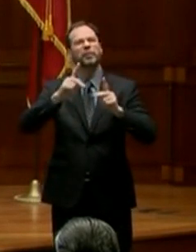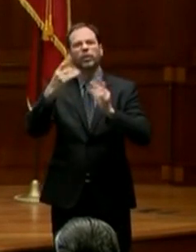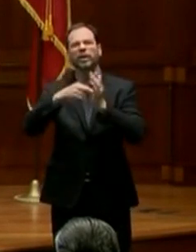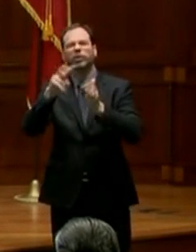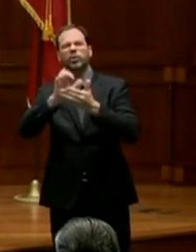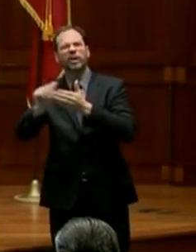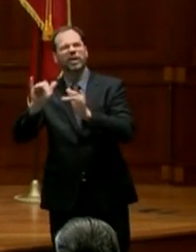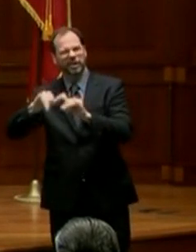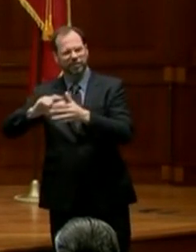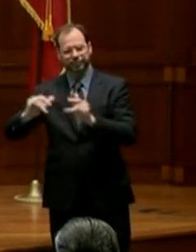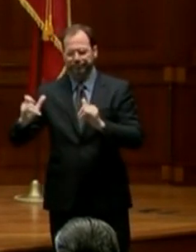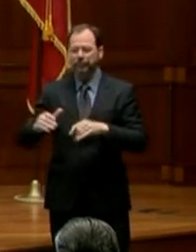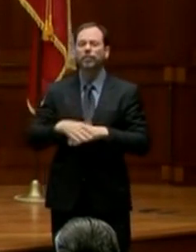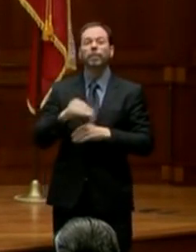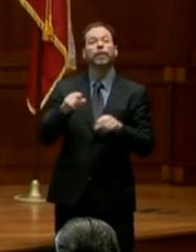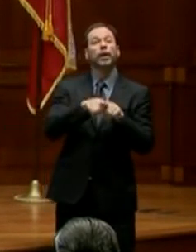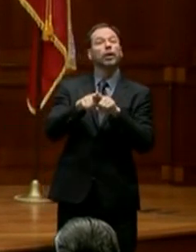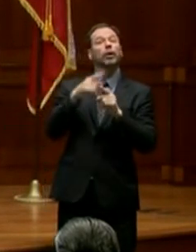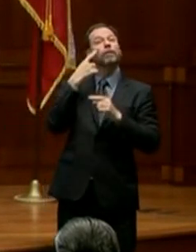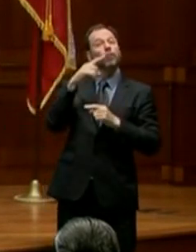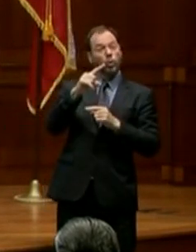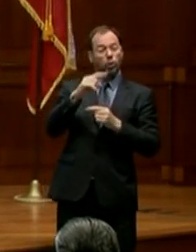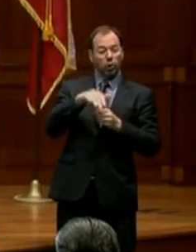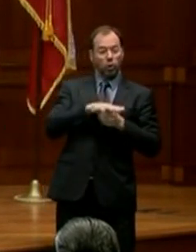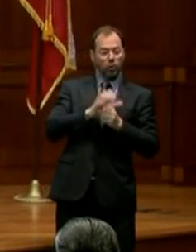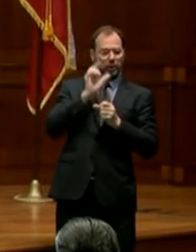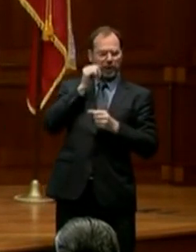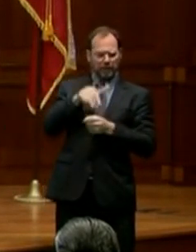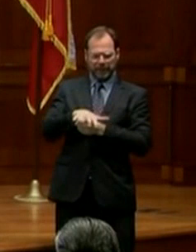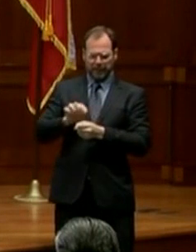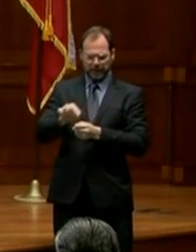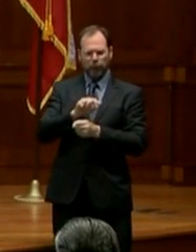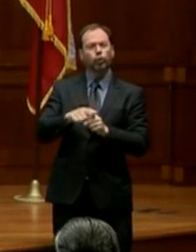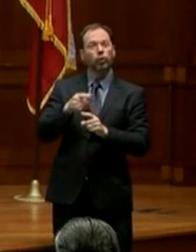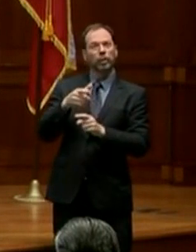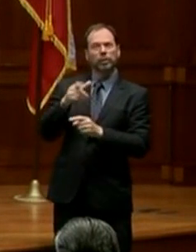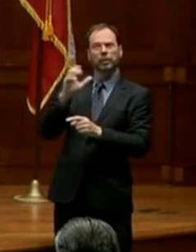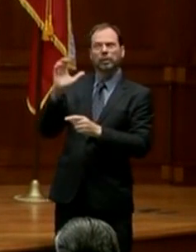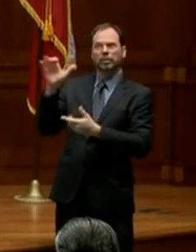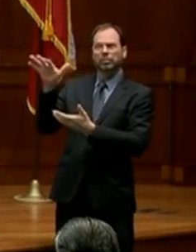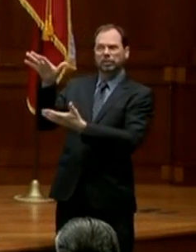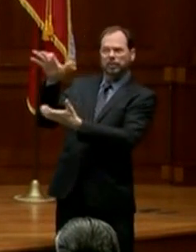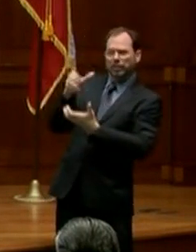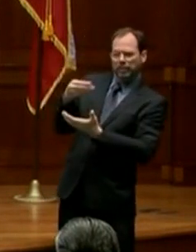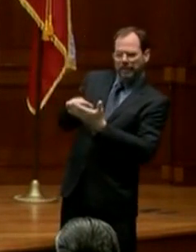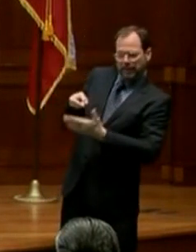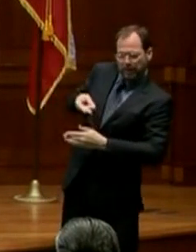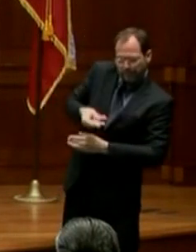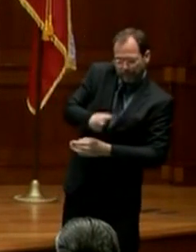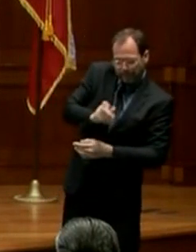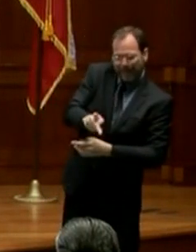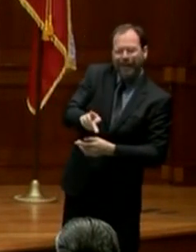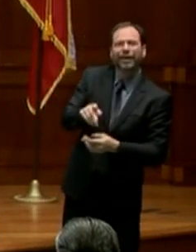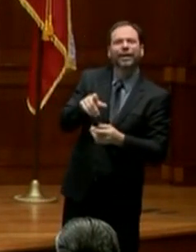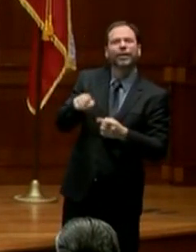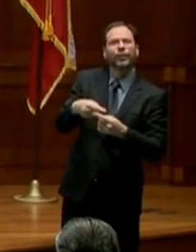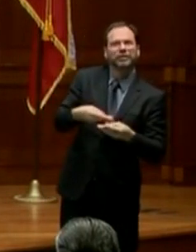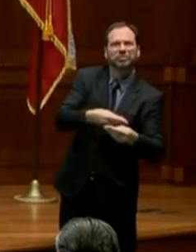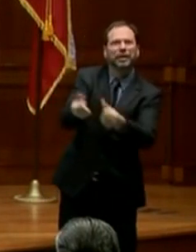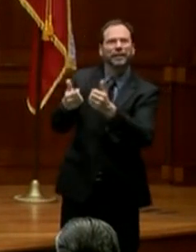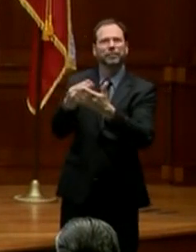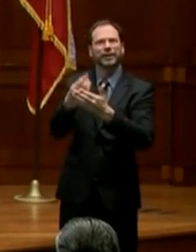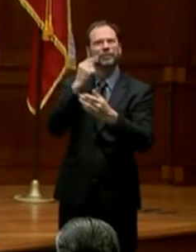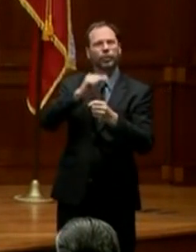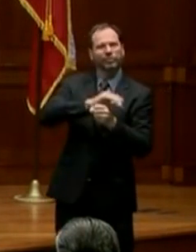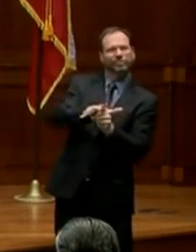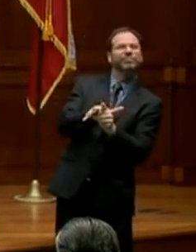about the ability for local governments to be reimbursed for COVID-19 related expenses. So let